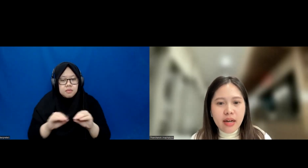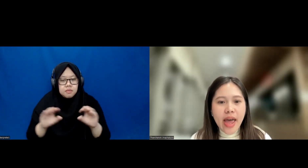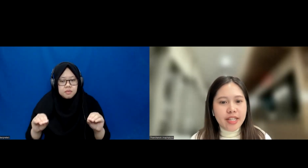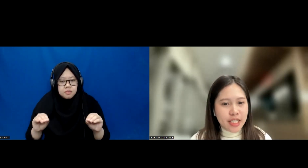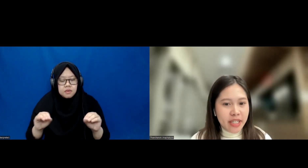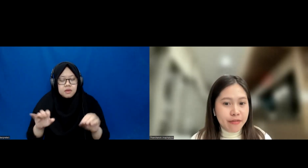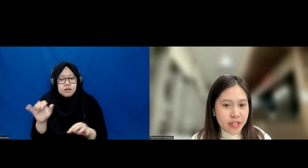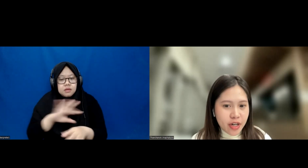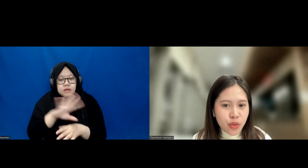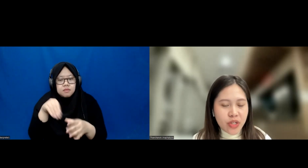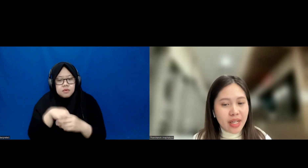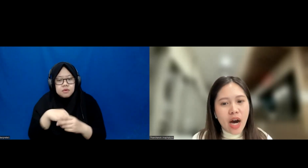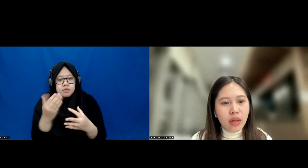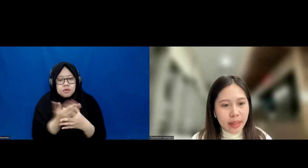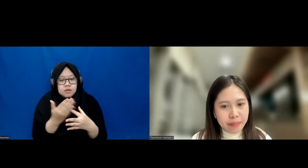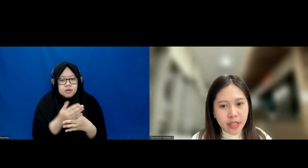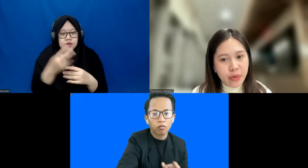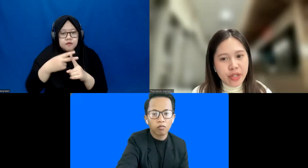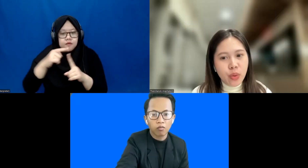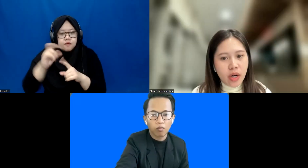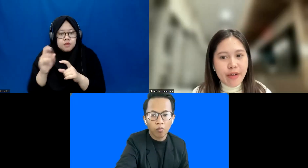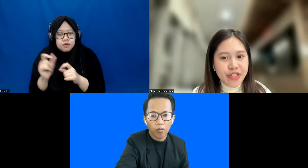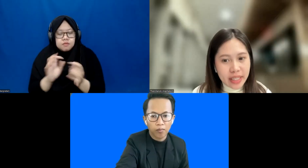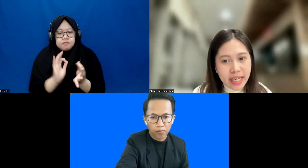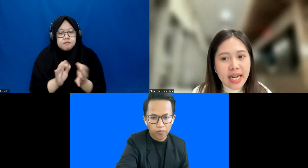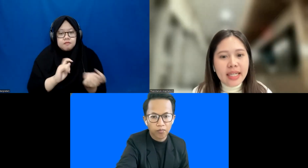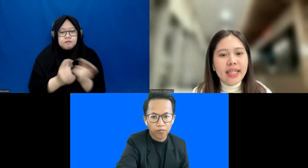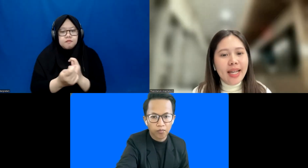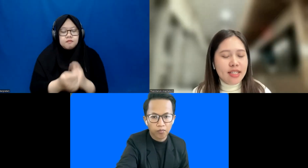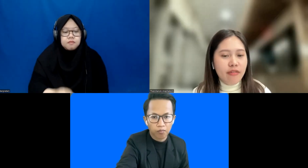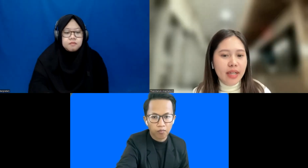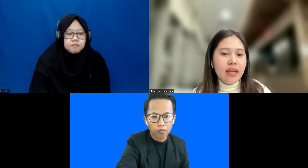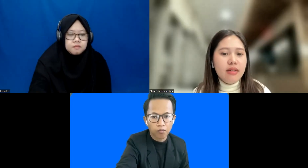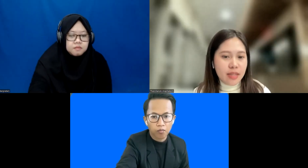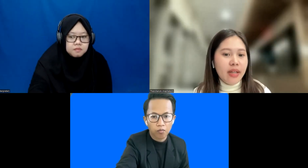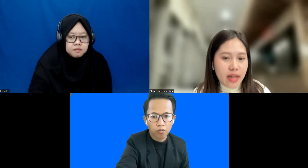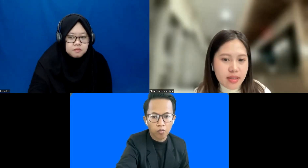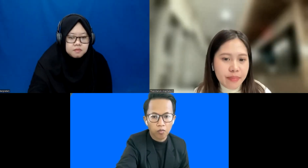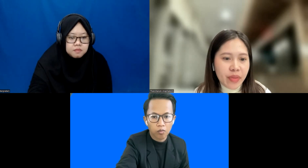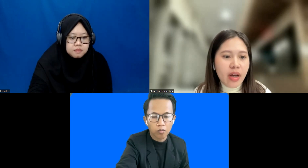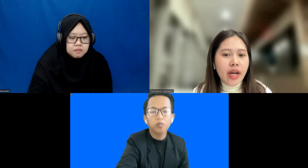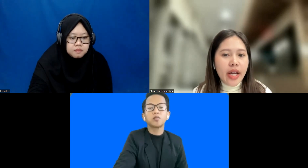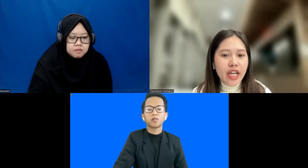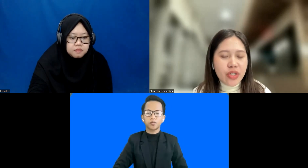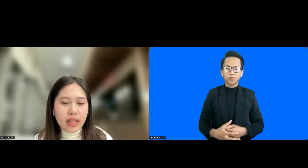accessibility features which allow people to work efficiently because of disabilities.